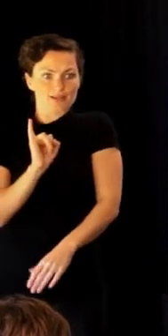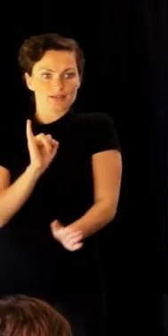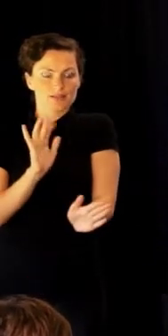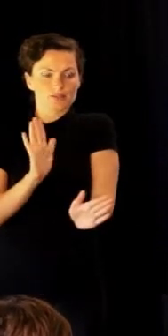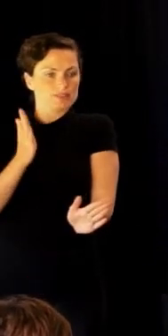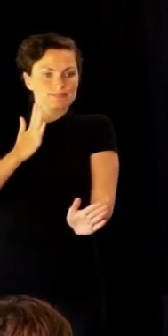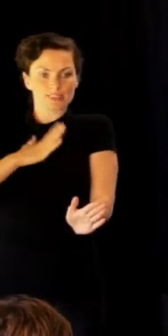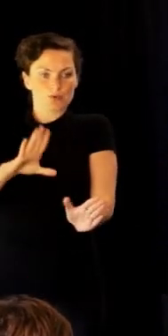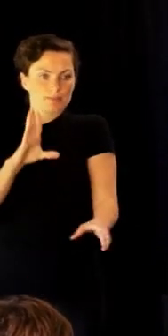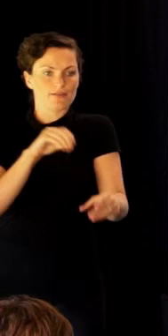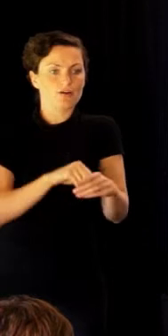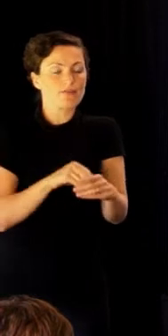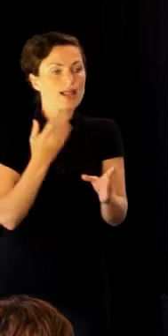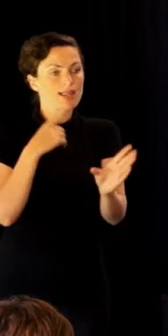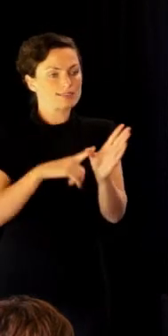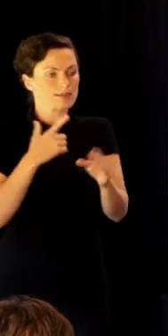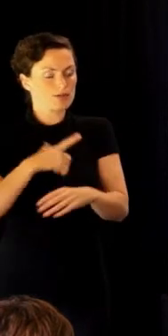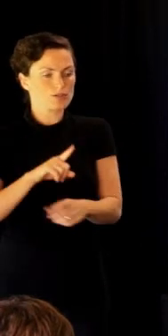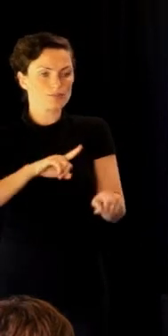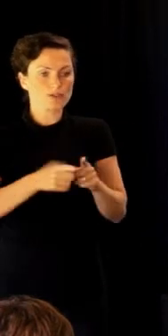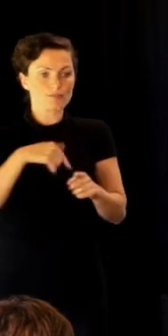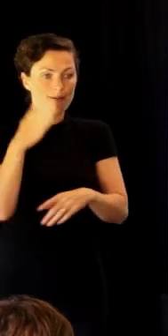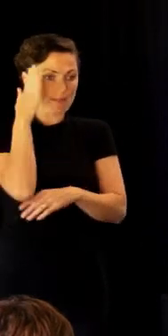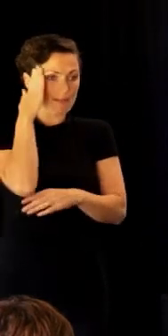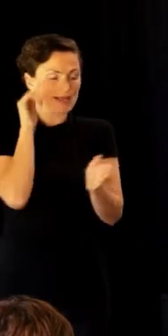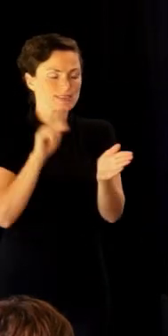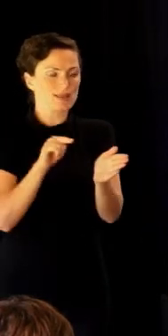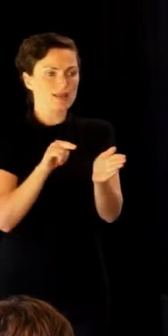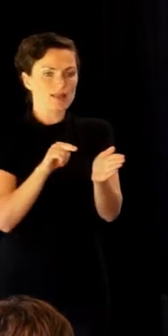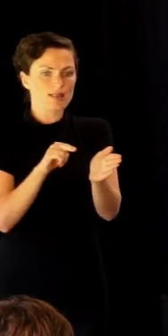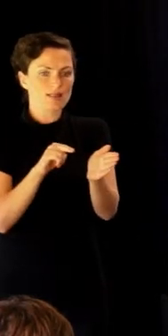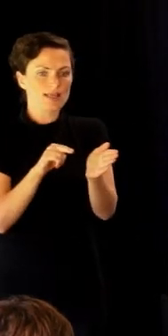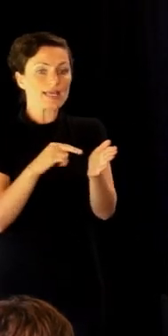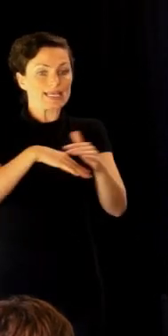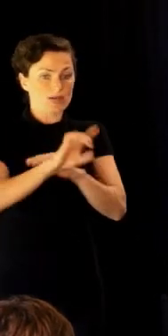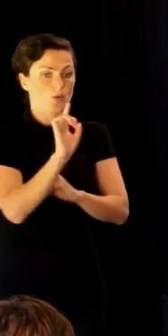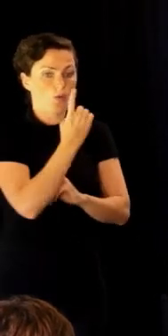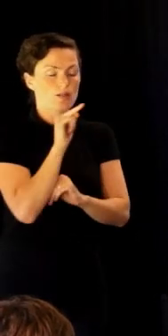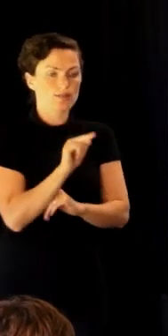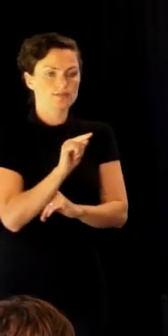So last year, because the majority of our members are in Tamaki Makaurau or Auckland,